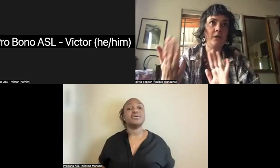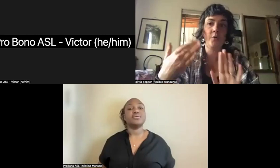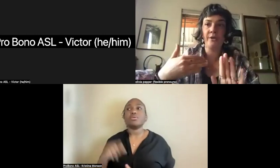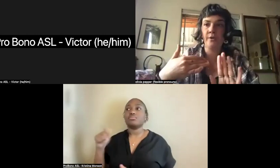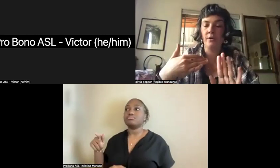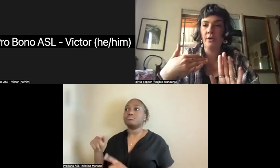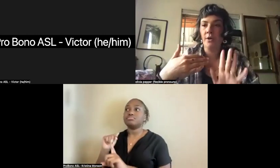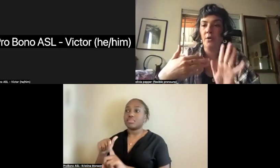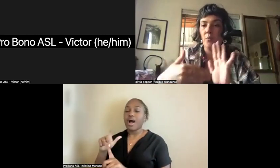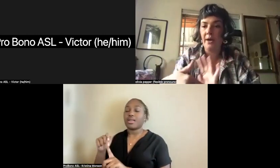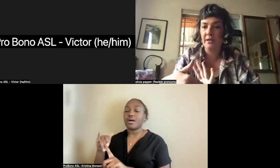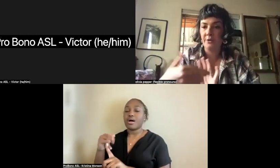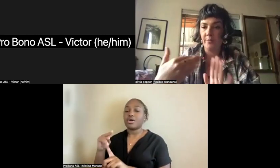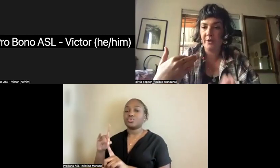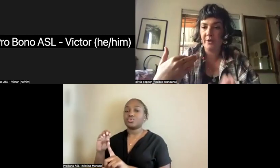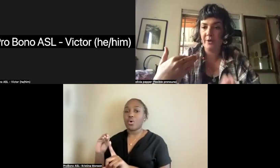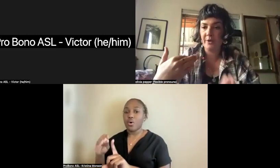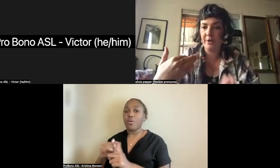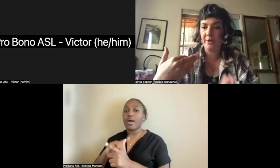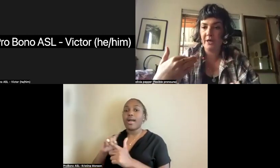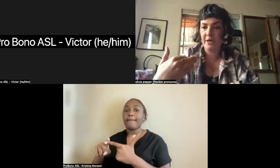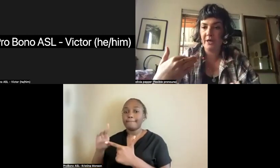colonial white European